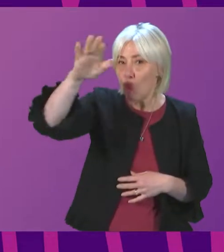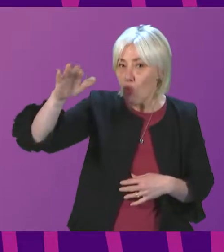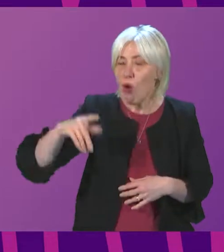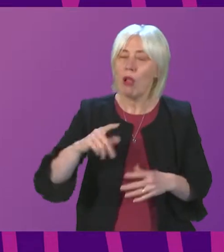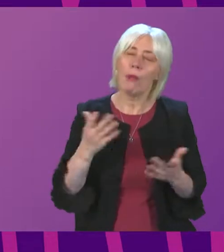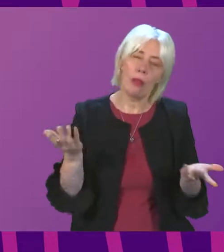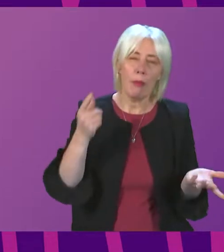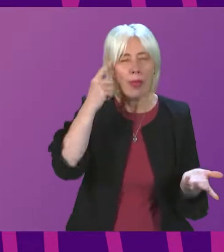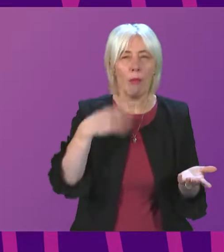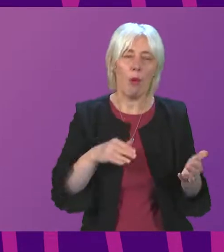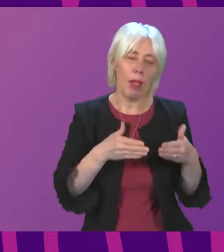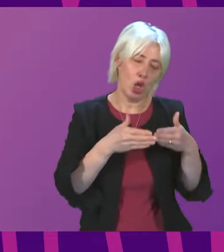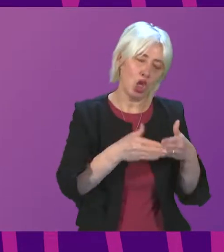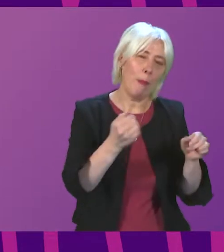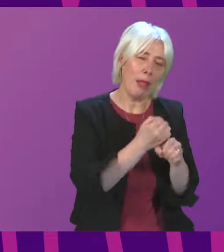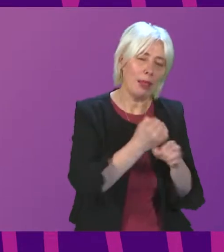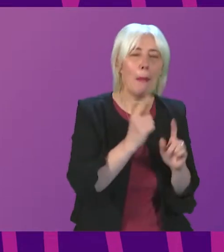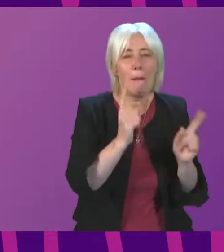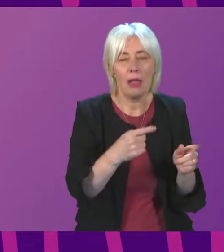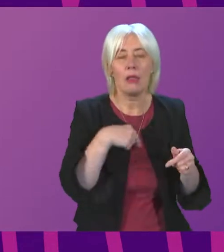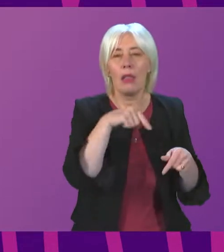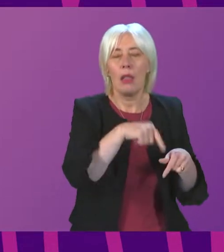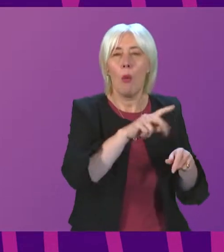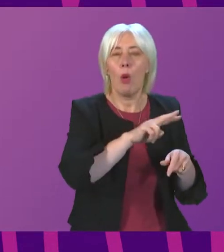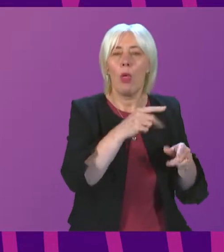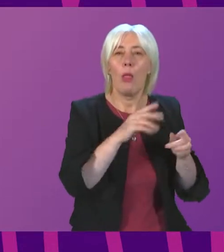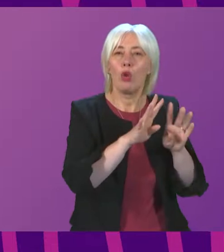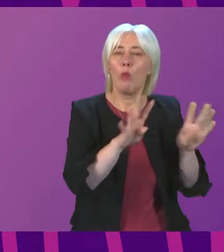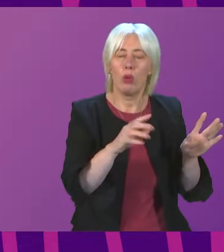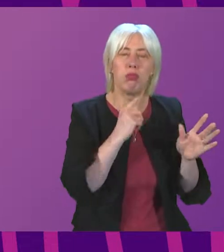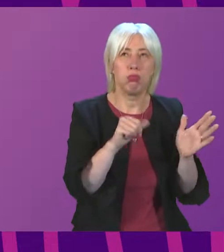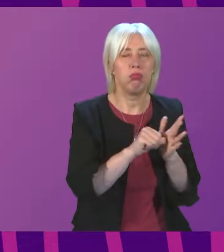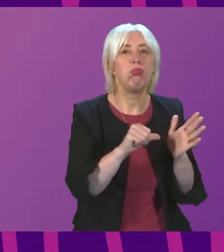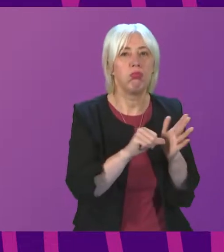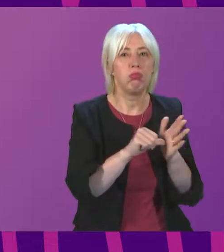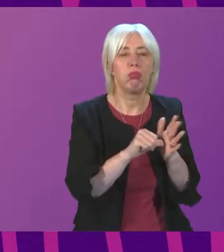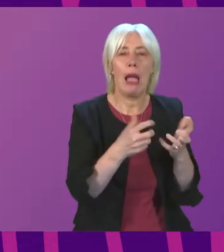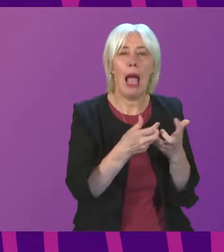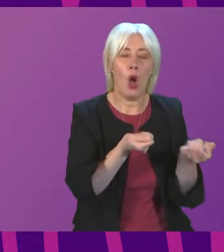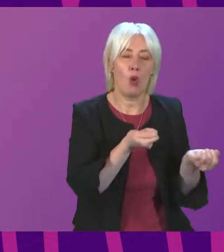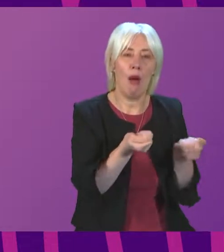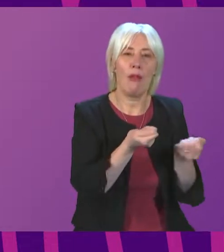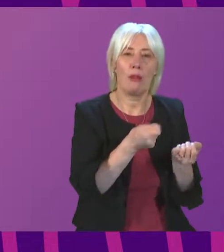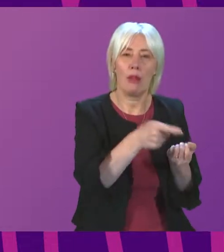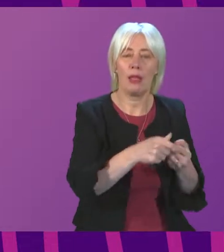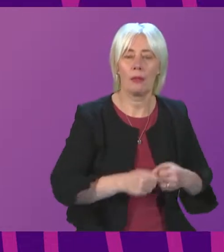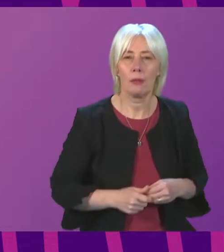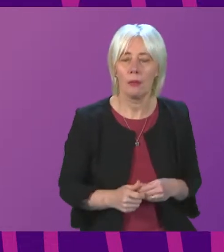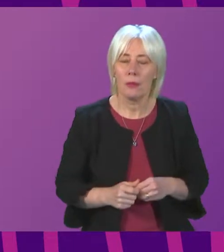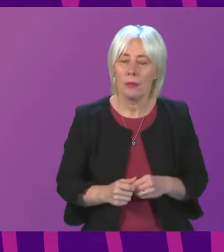shipbuilding perspective, but my understanding is the board is problematic, to say the least, in how it's governing that agency.